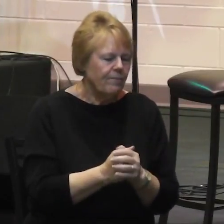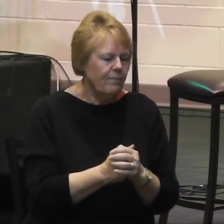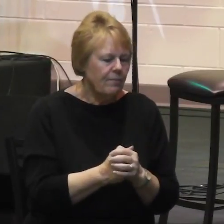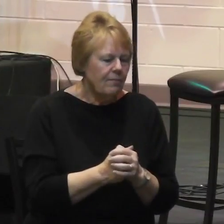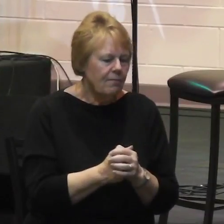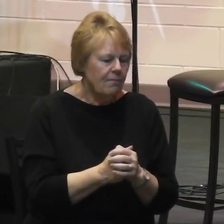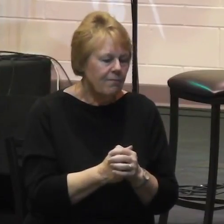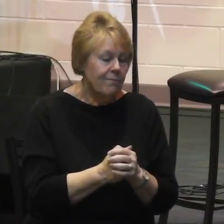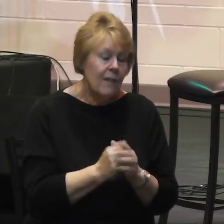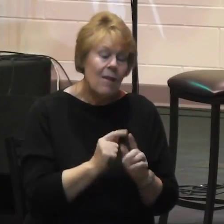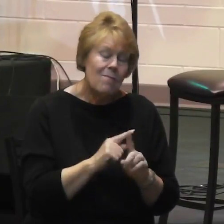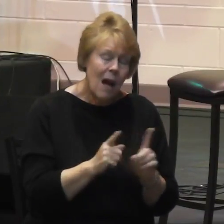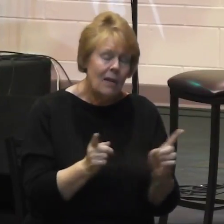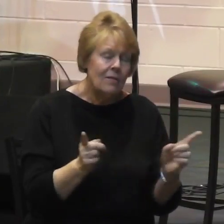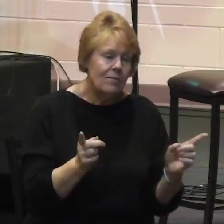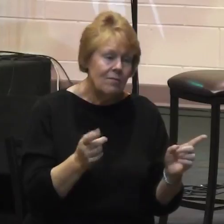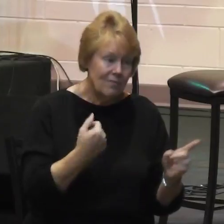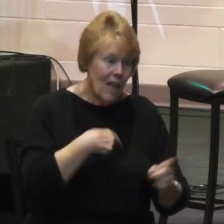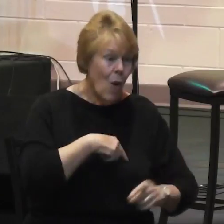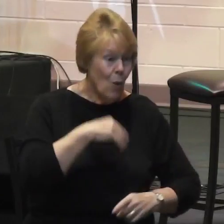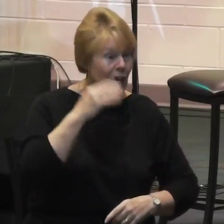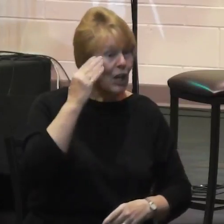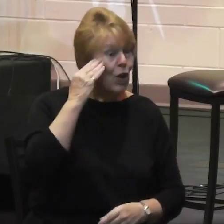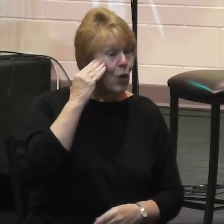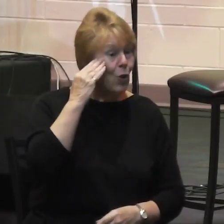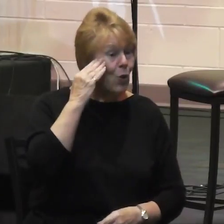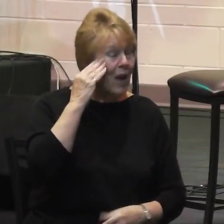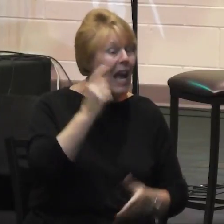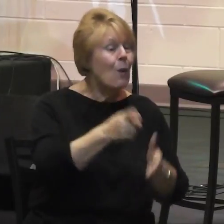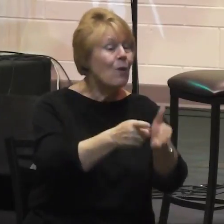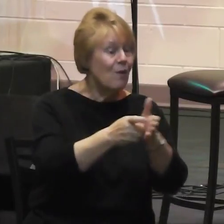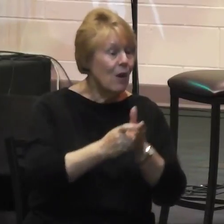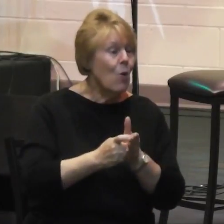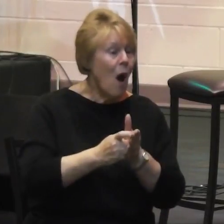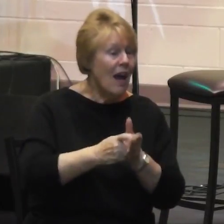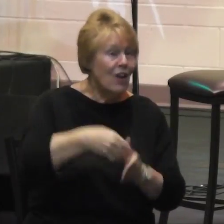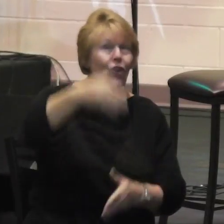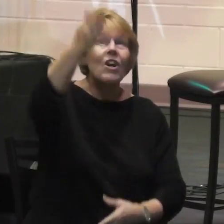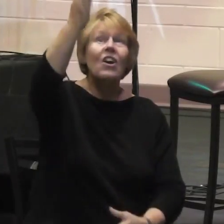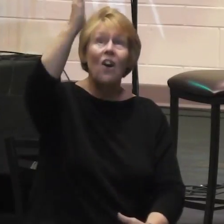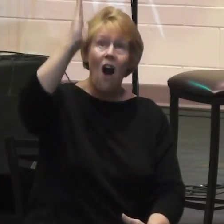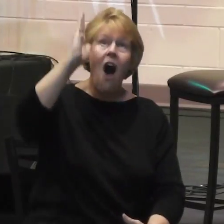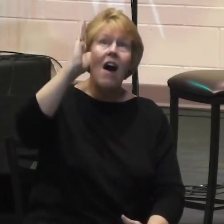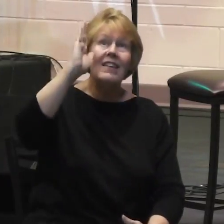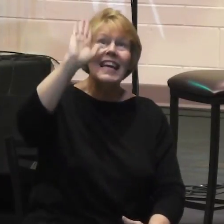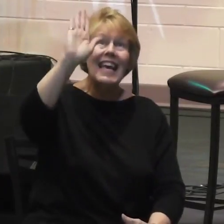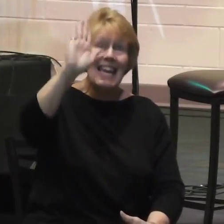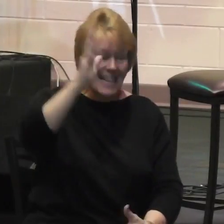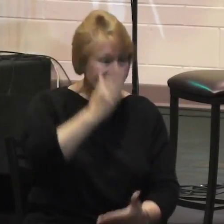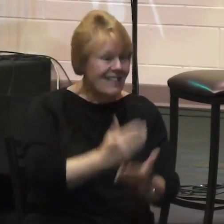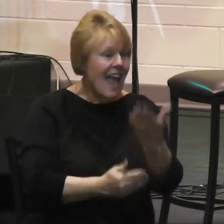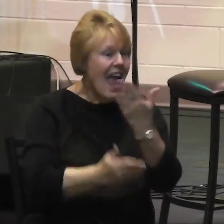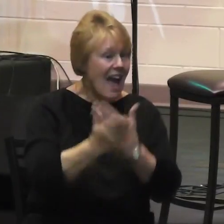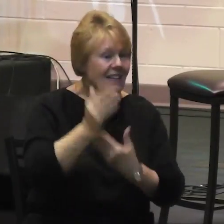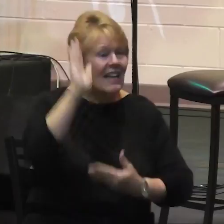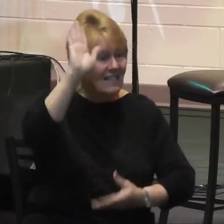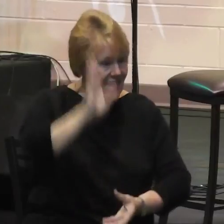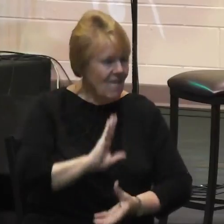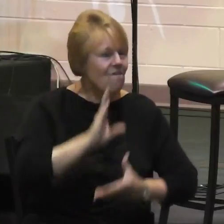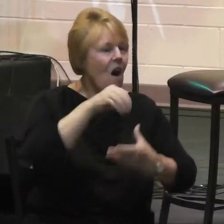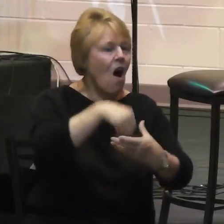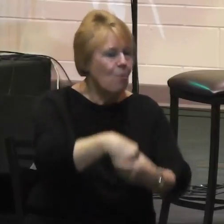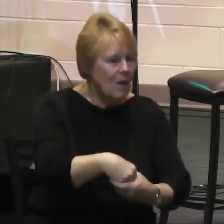But we knew that it would take the hand of God to bring about healing. While many